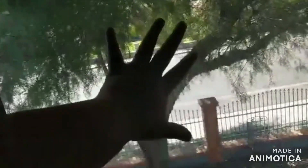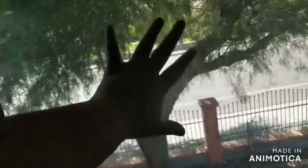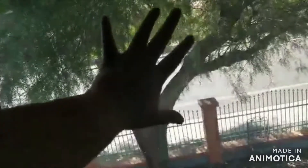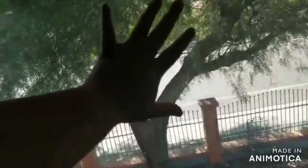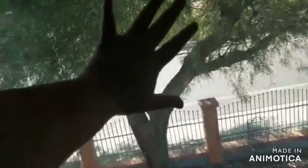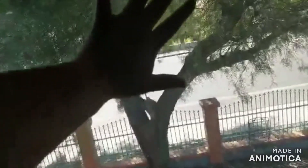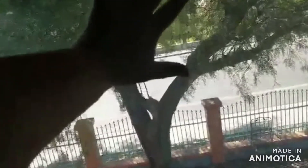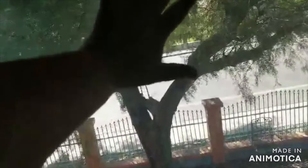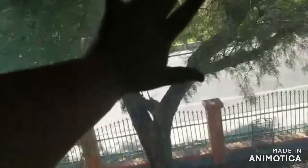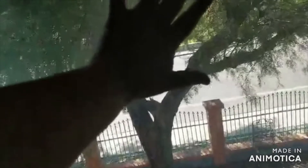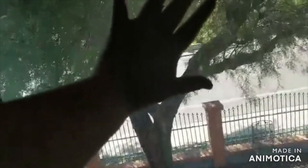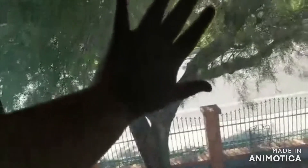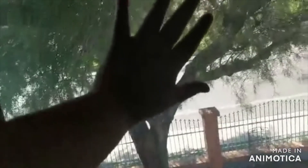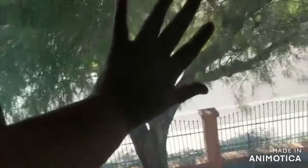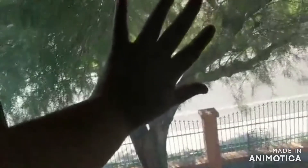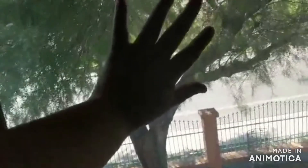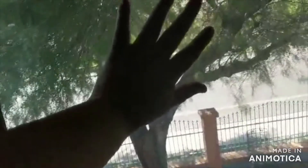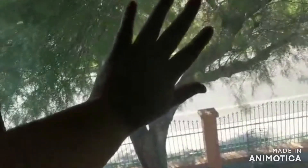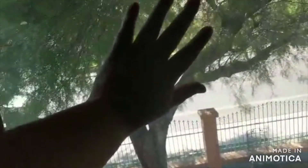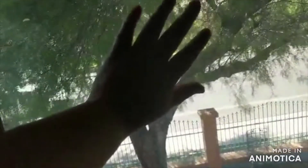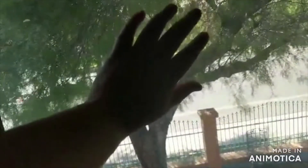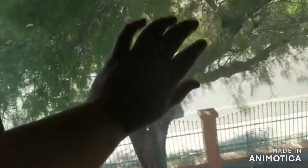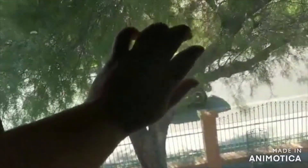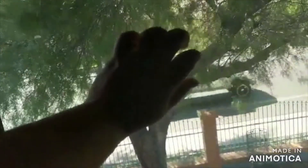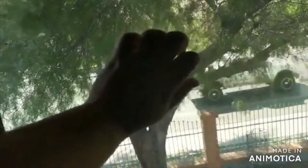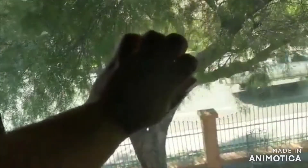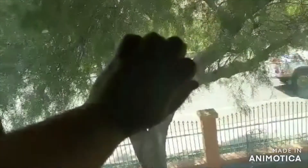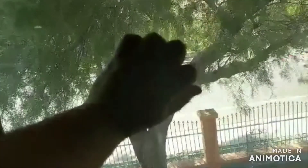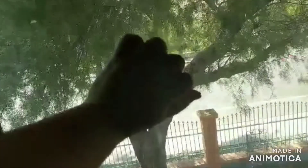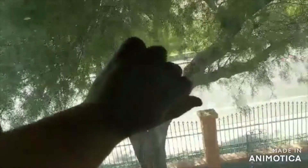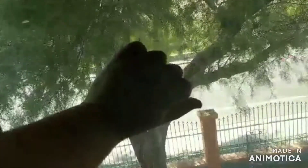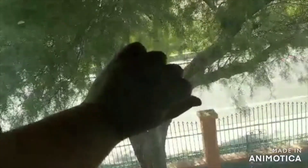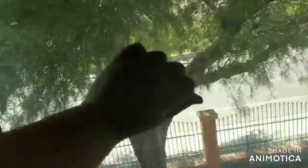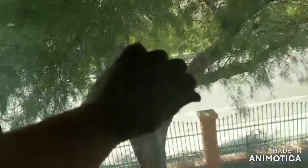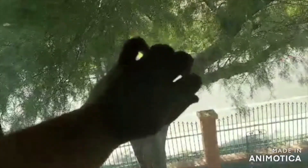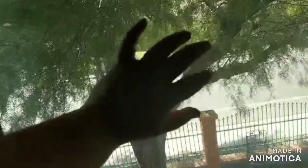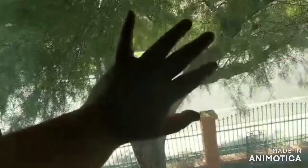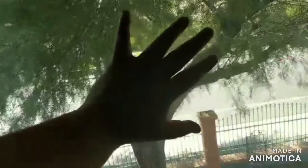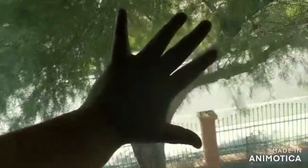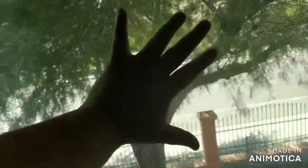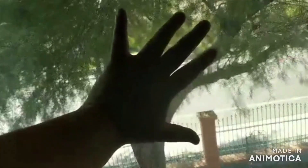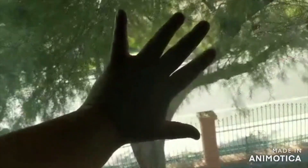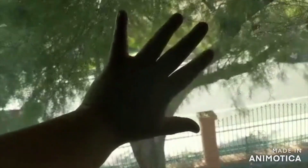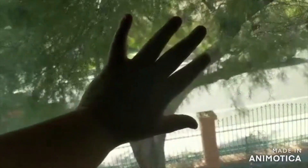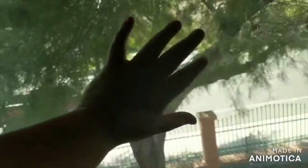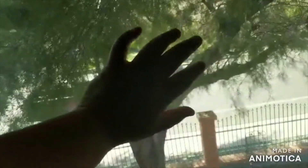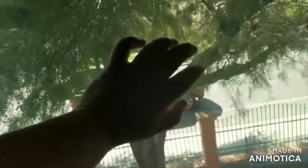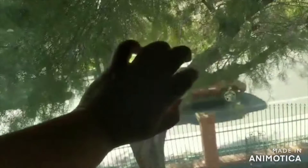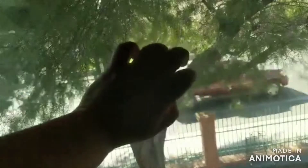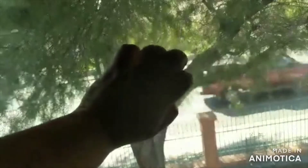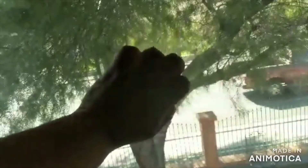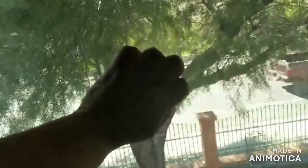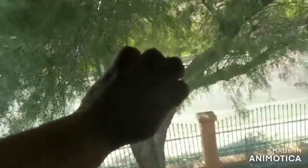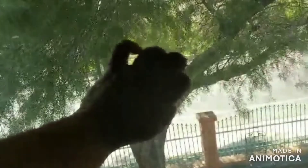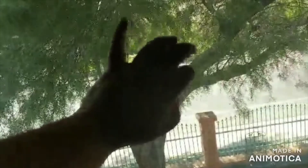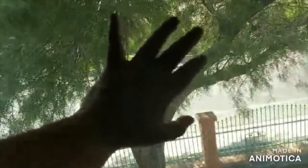body and soul feel whole like earth grounded again sometimes life can be chaotic